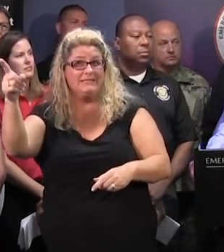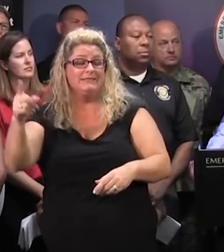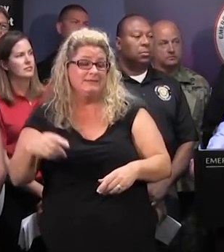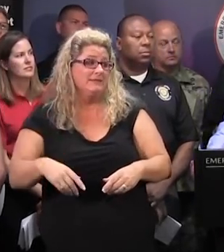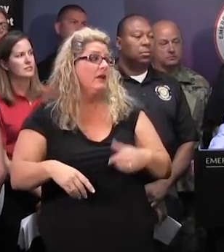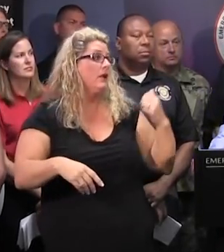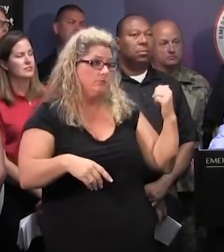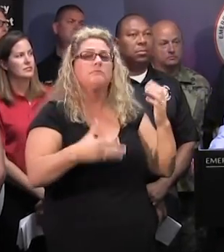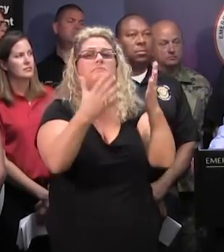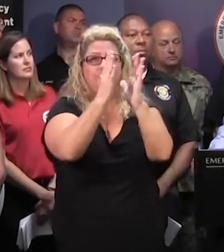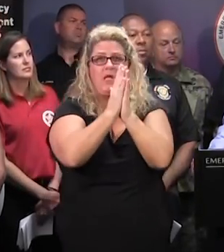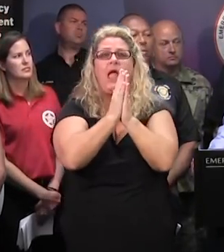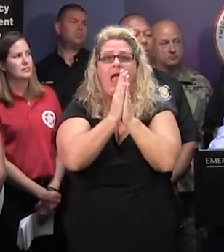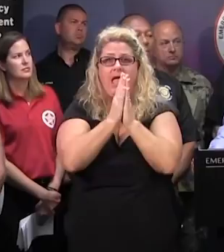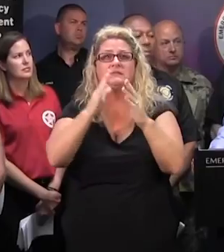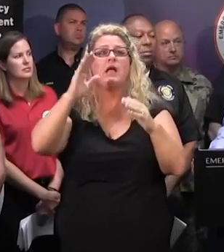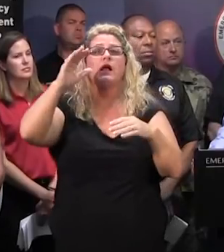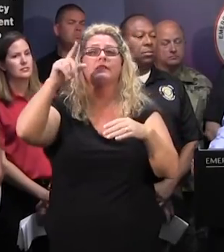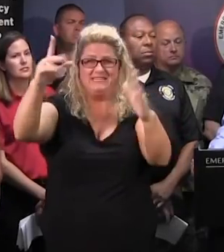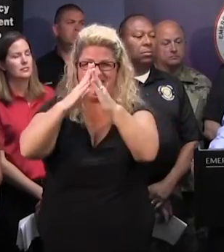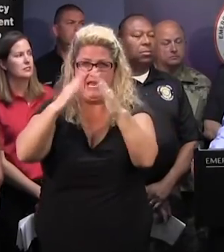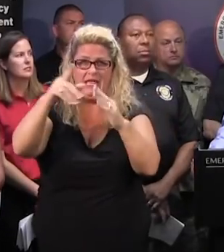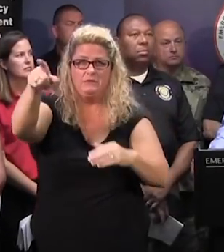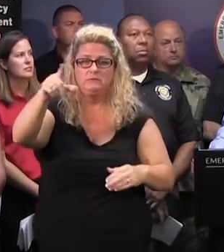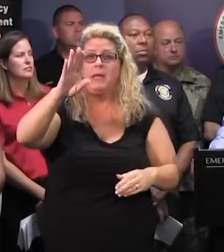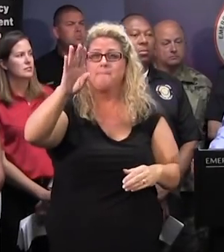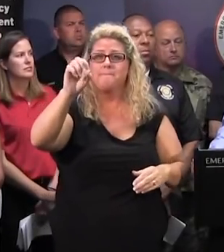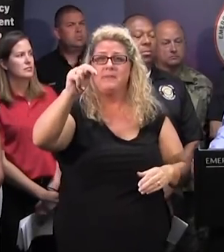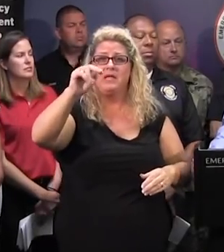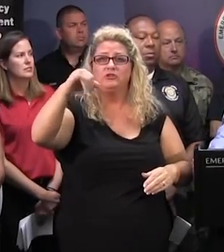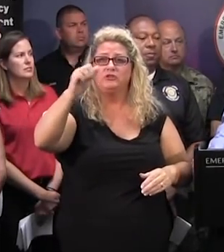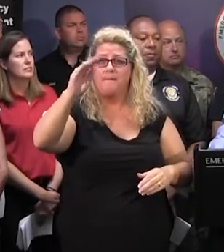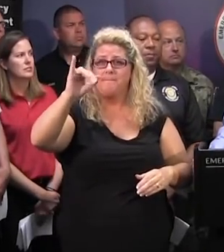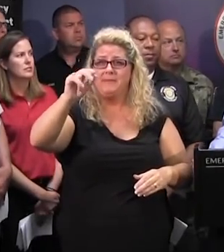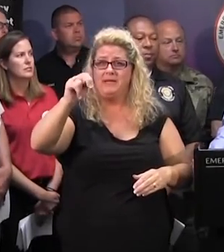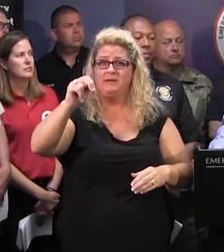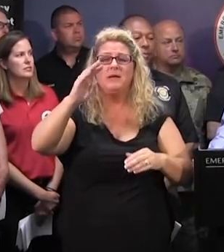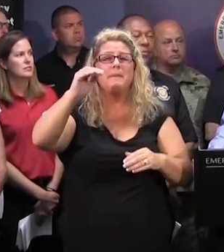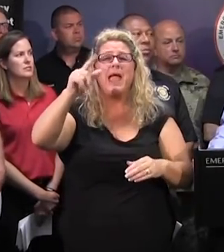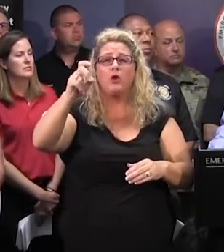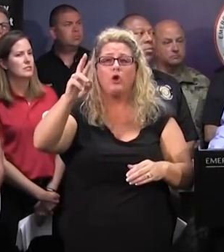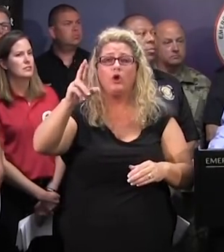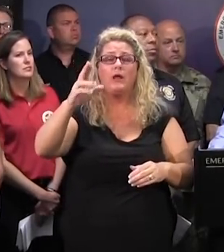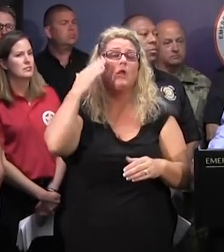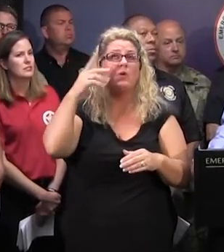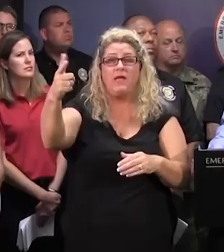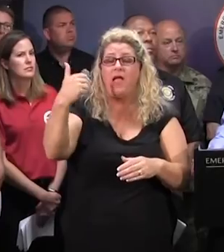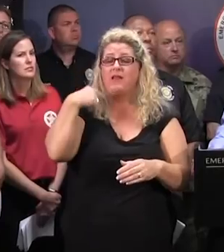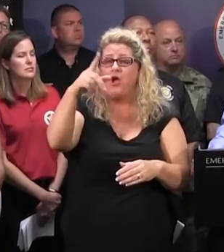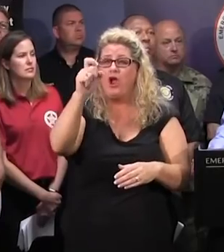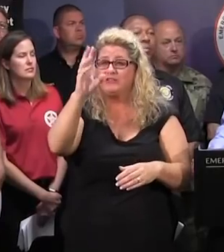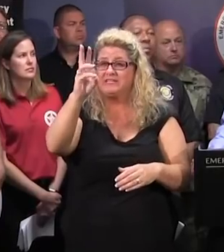would be a question for the city and Mr. Benjamin, the mayor. know there's $169 million,